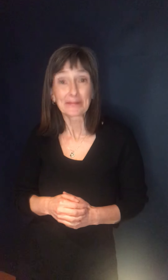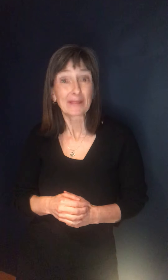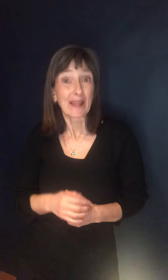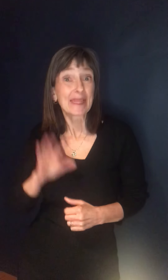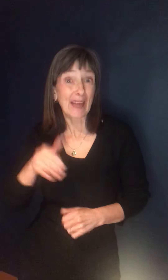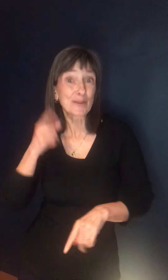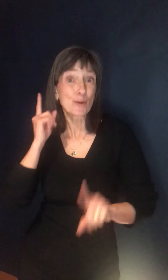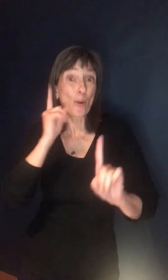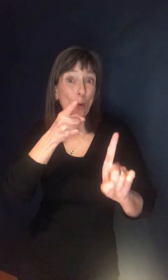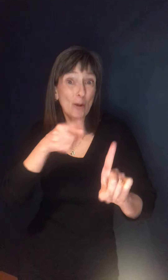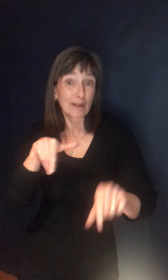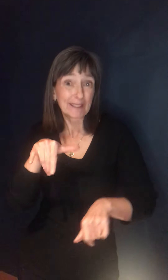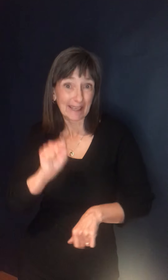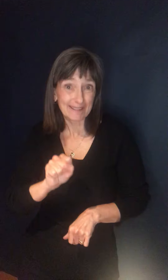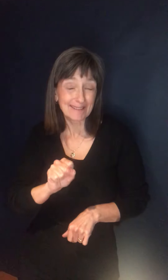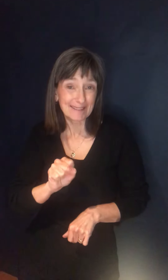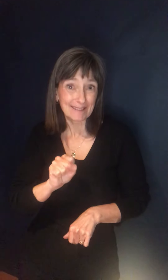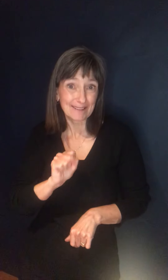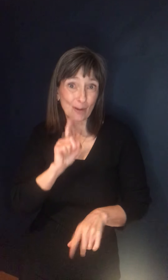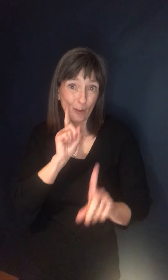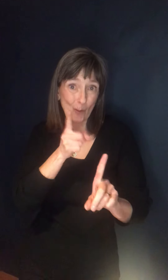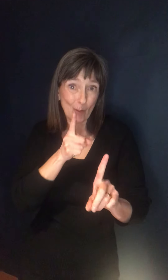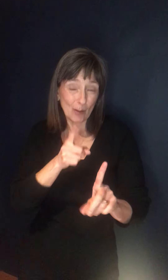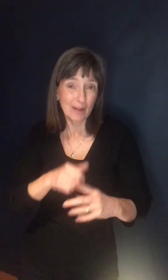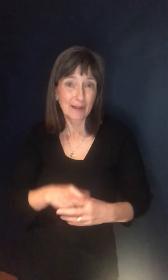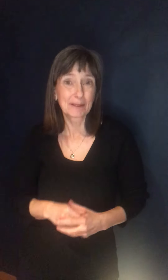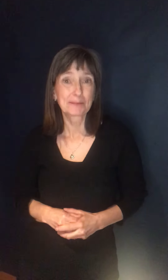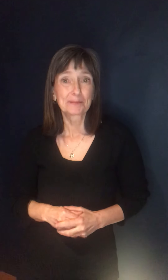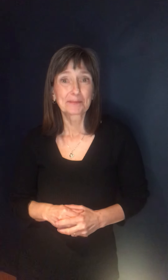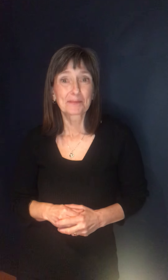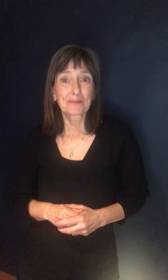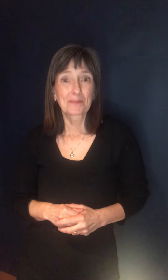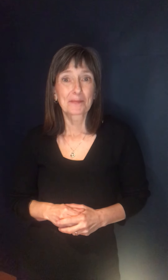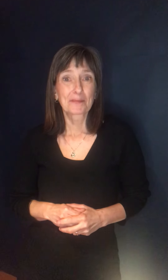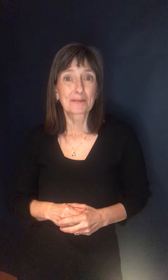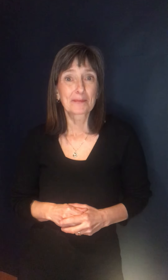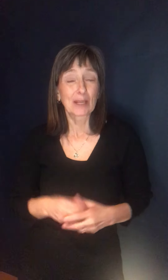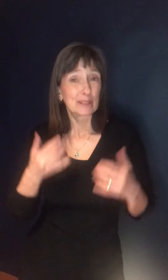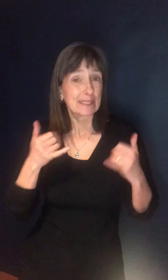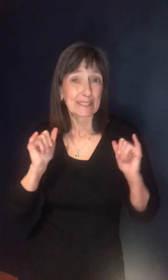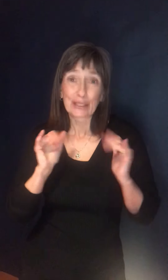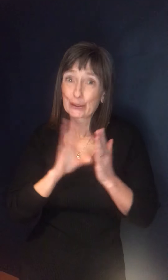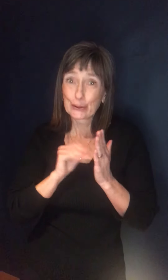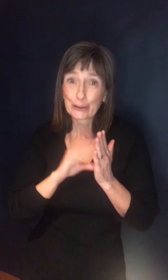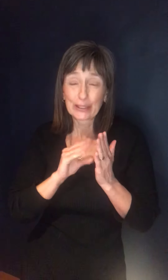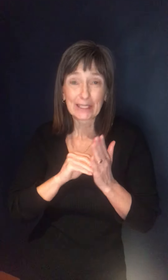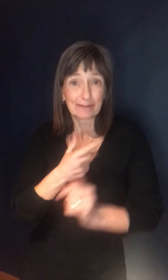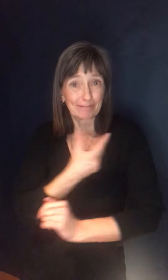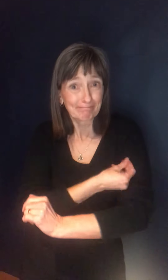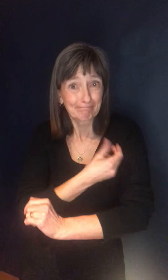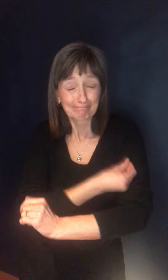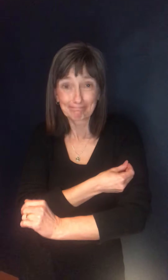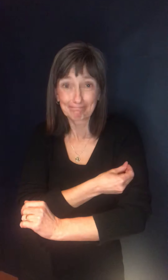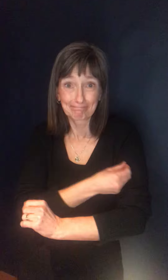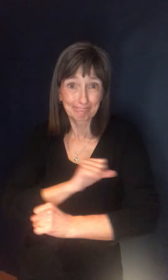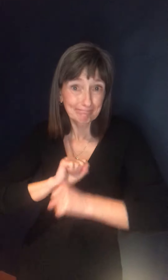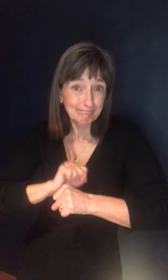that is our goal, uh, for sure. Um, we are still learning about the effects of this vaccine on the transmission of